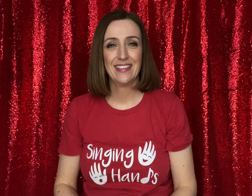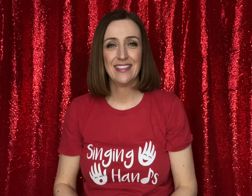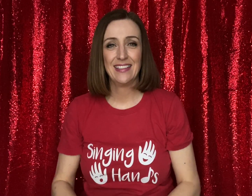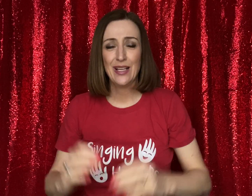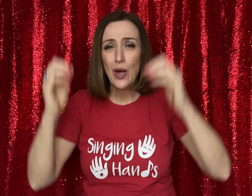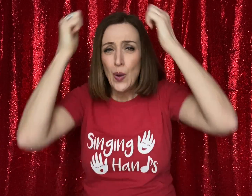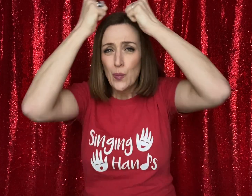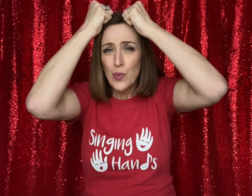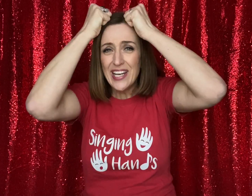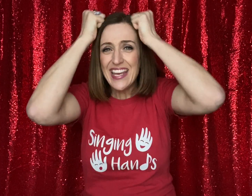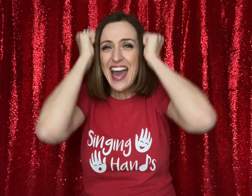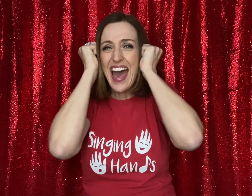Woolly hat.